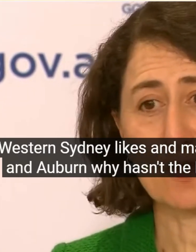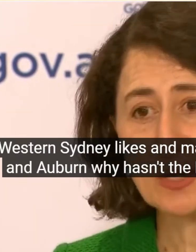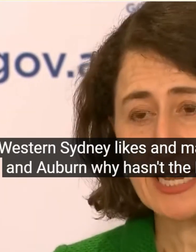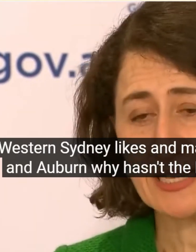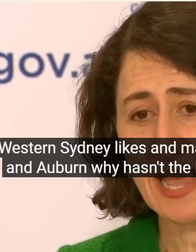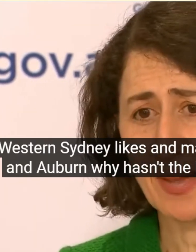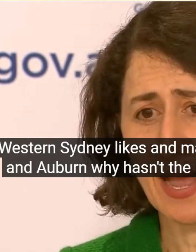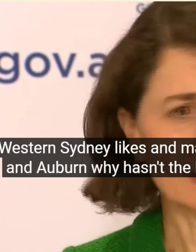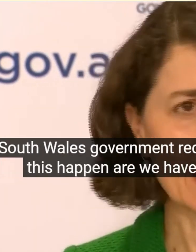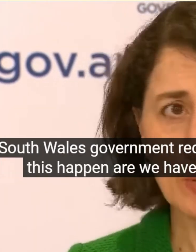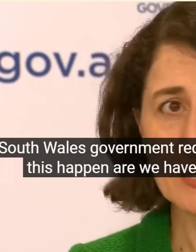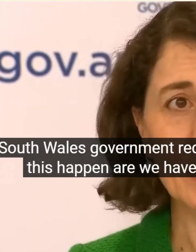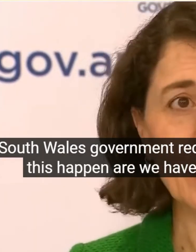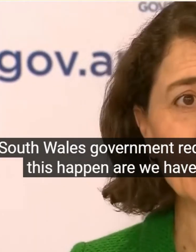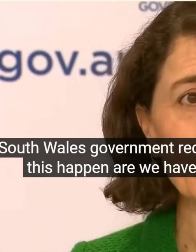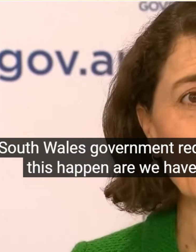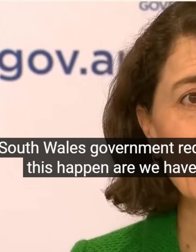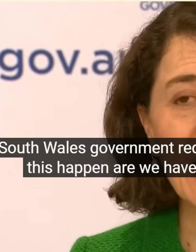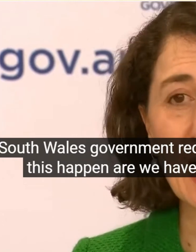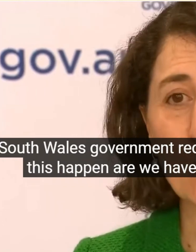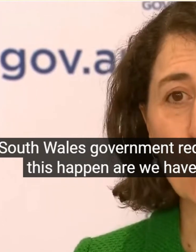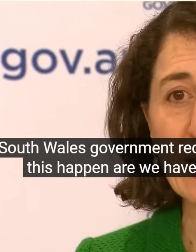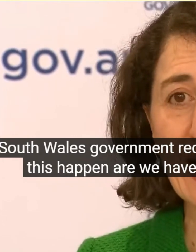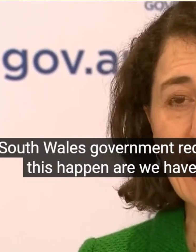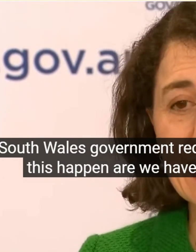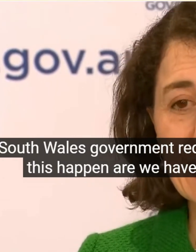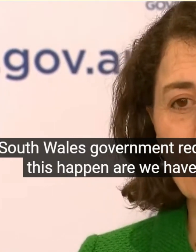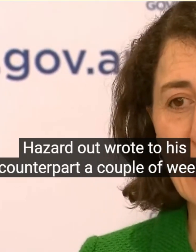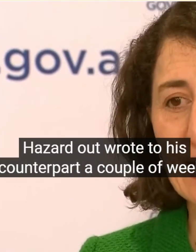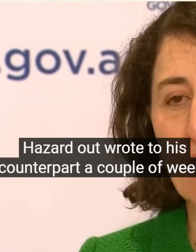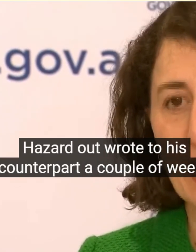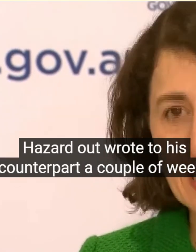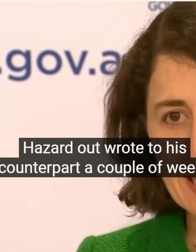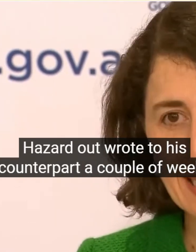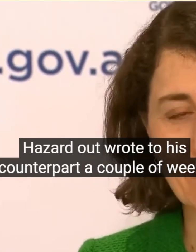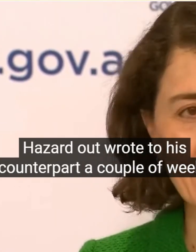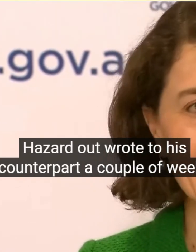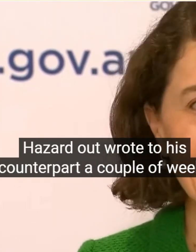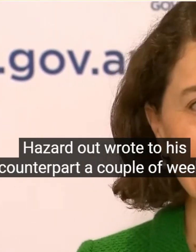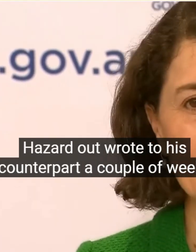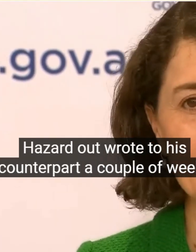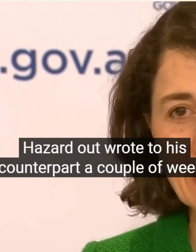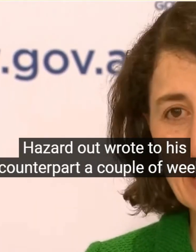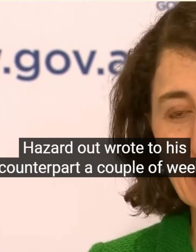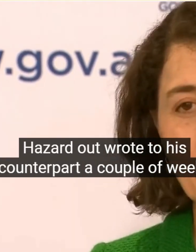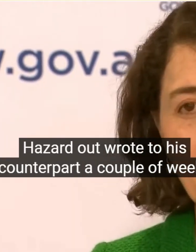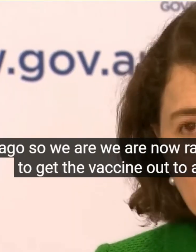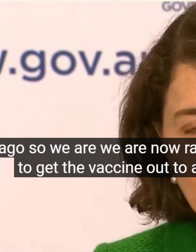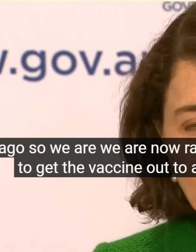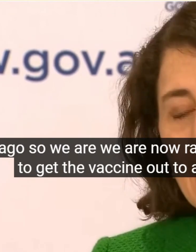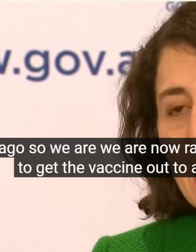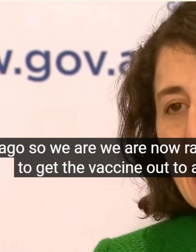To His Counterpart A Couple Of Weeks Ago So We Are Now Racing To Get The Vaccine Out To As Many People As Possible